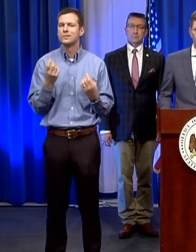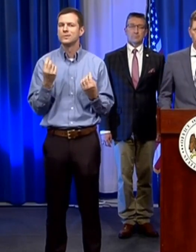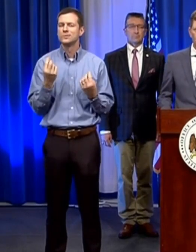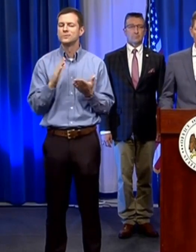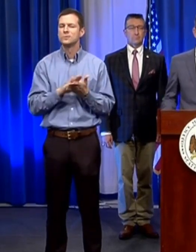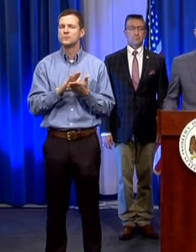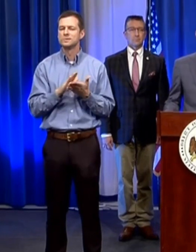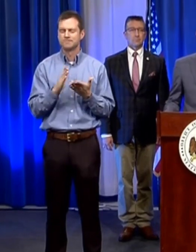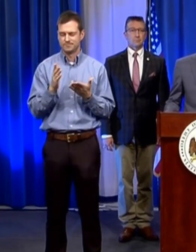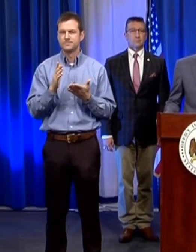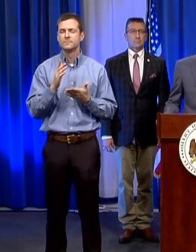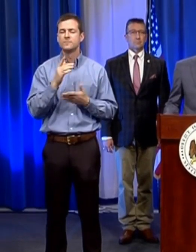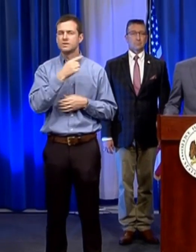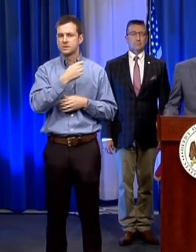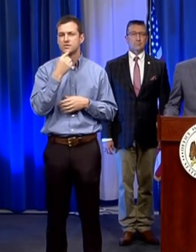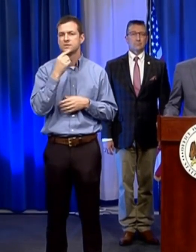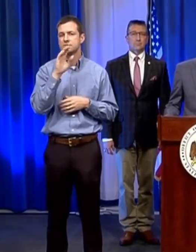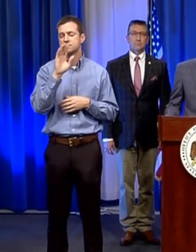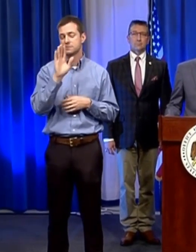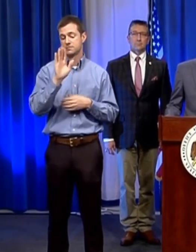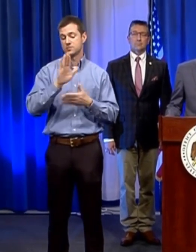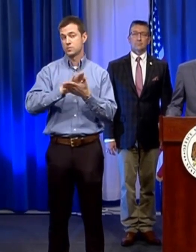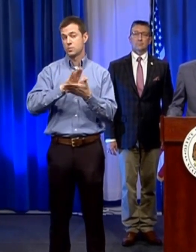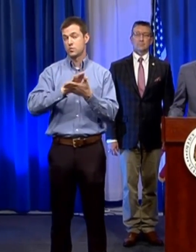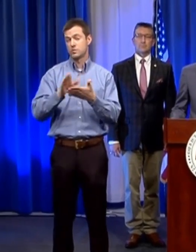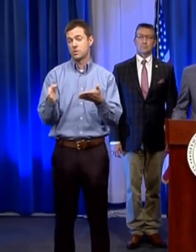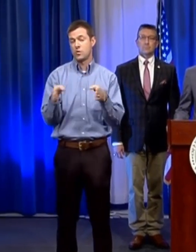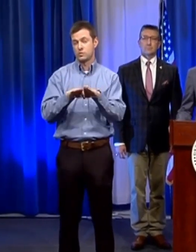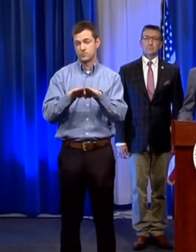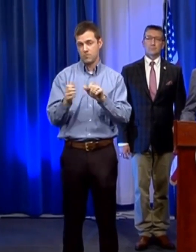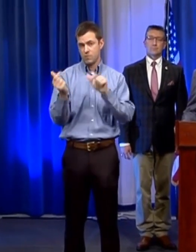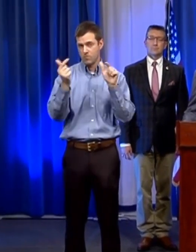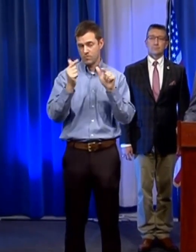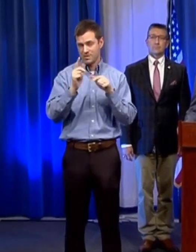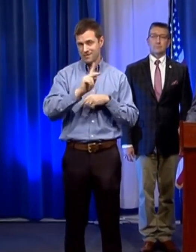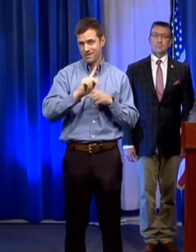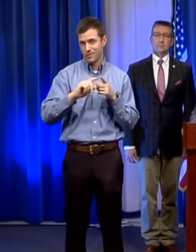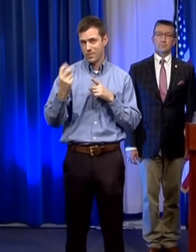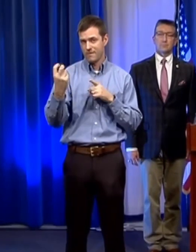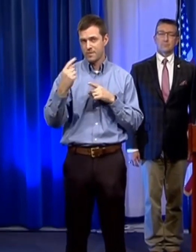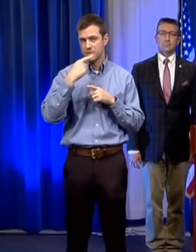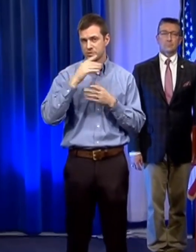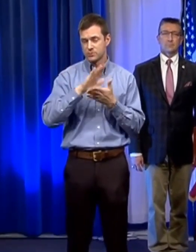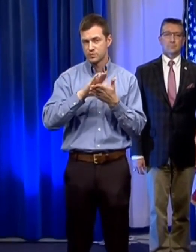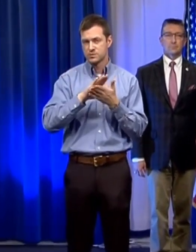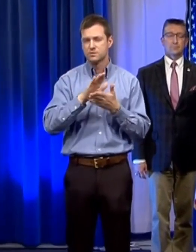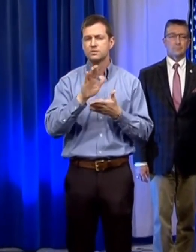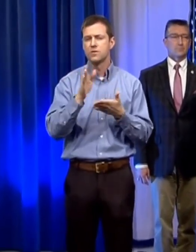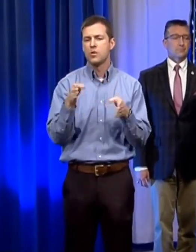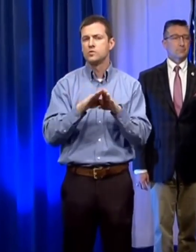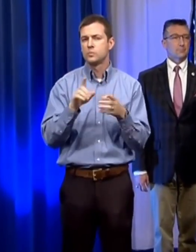governor said we'll be closing school at the end of business on wednesday that gives parents three days extra to begin